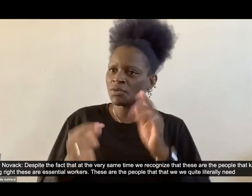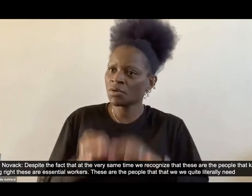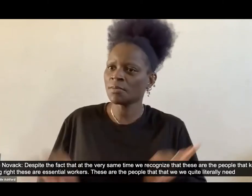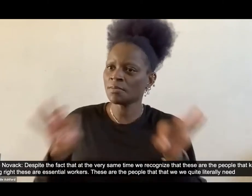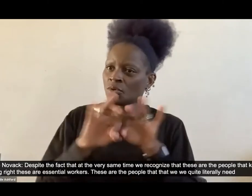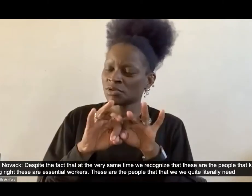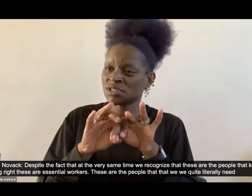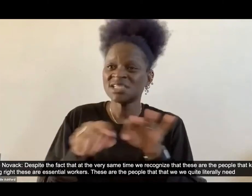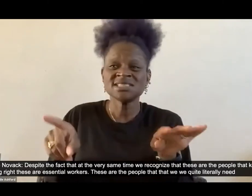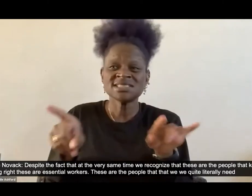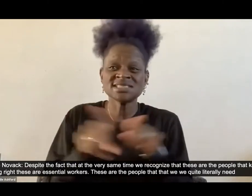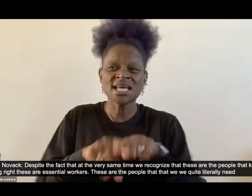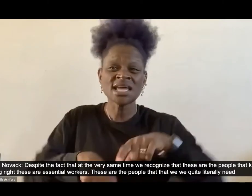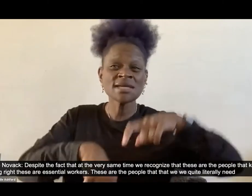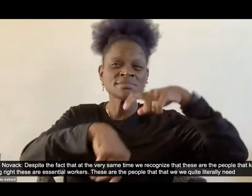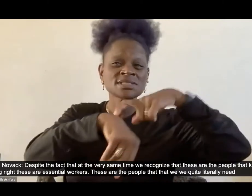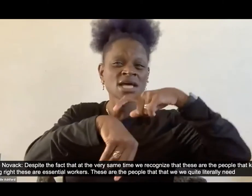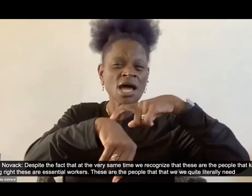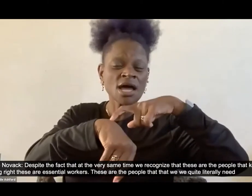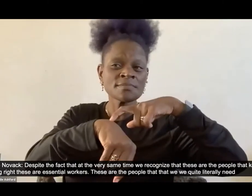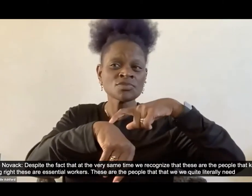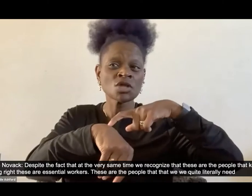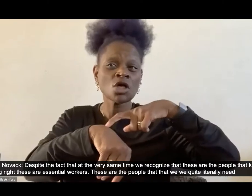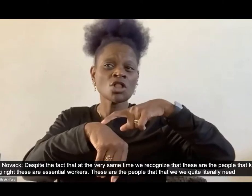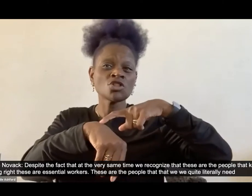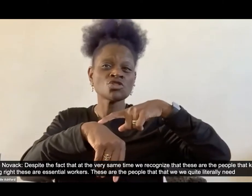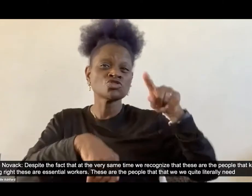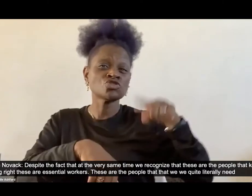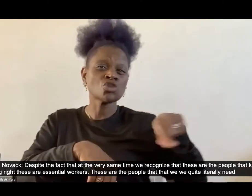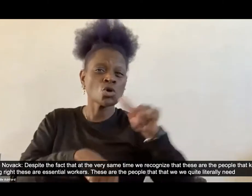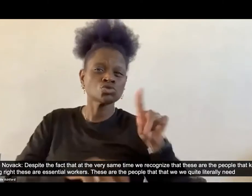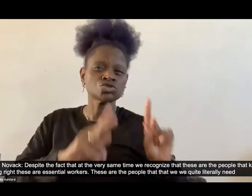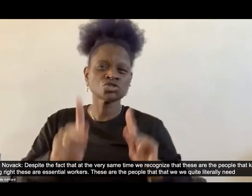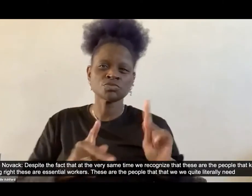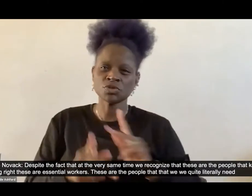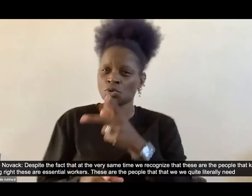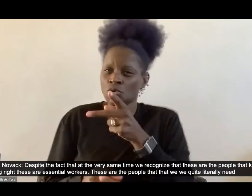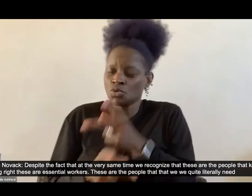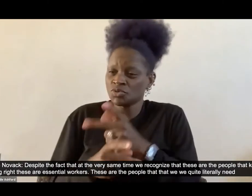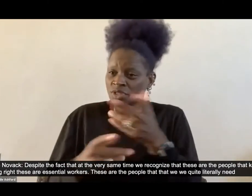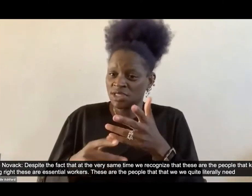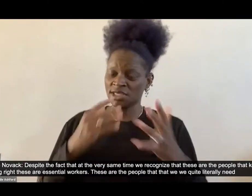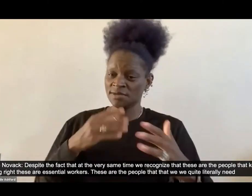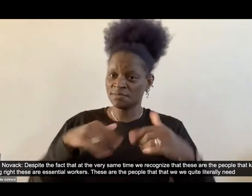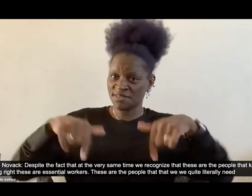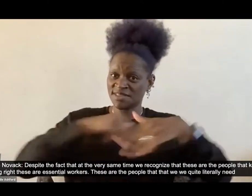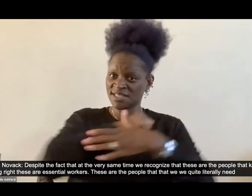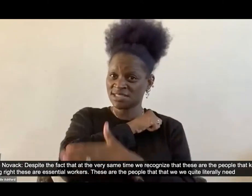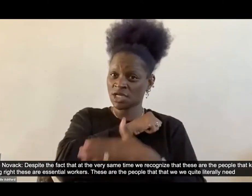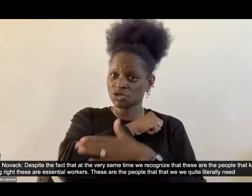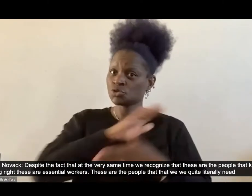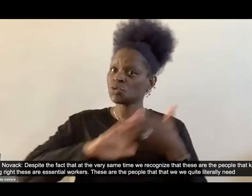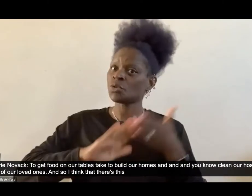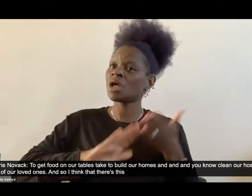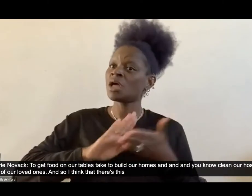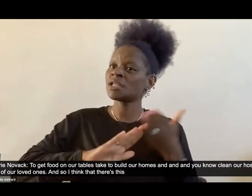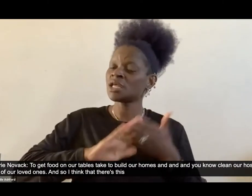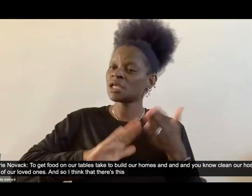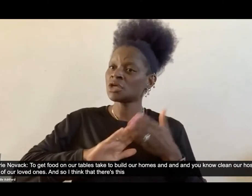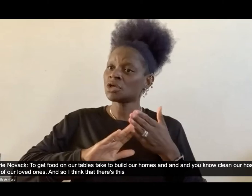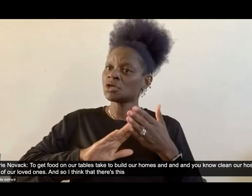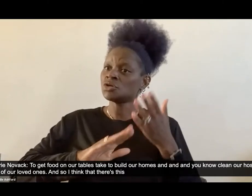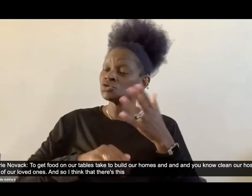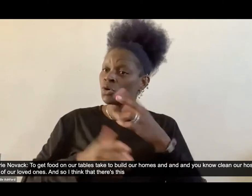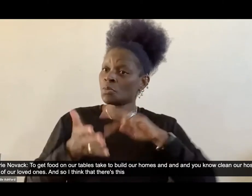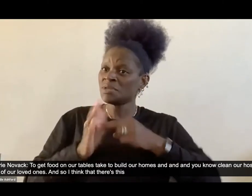these are the people that keep our countries running, right? These are our essential workers. These are the people that, that we, we quite literally need, um, to get